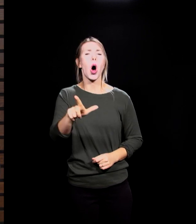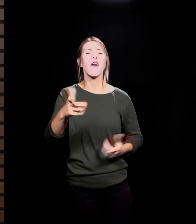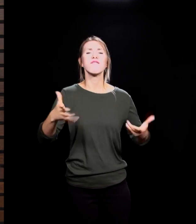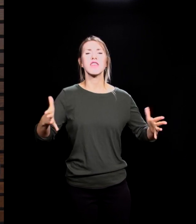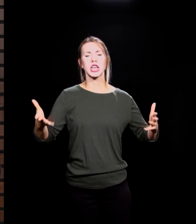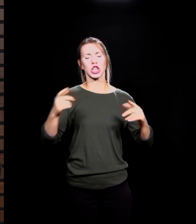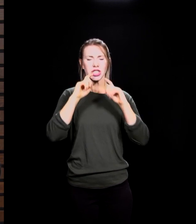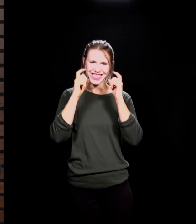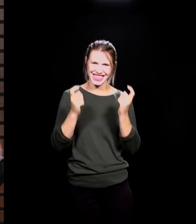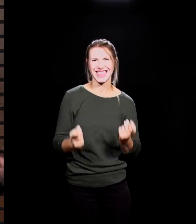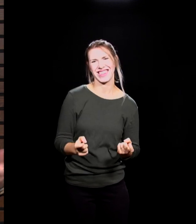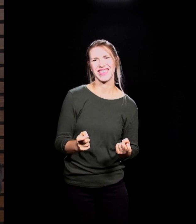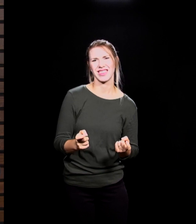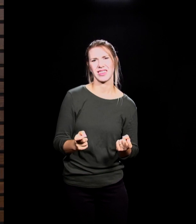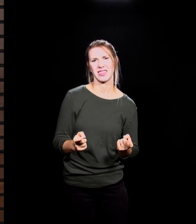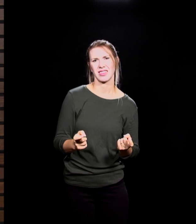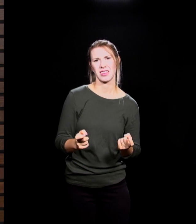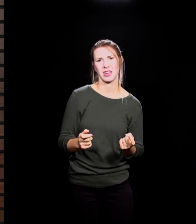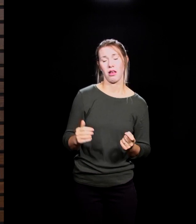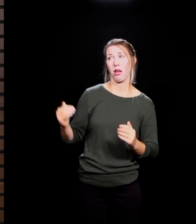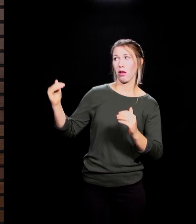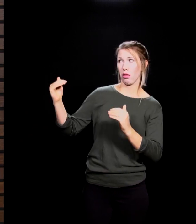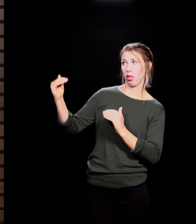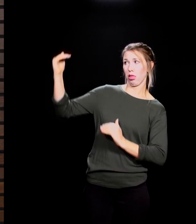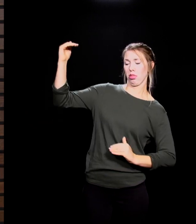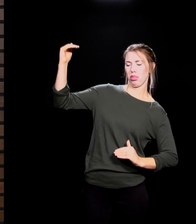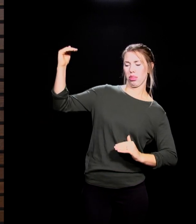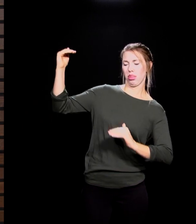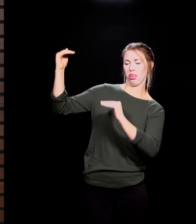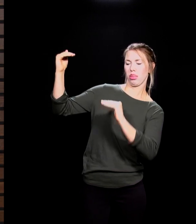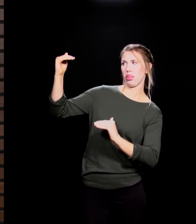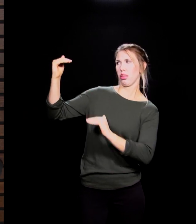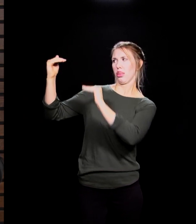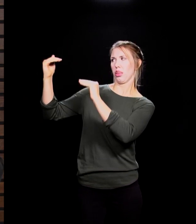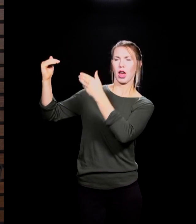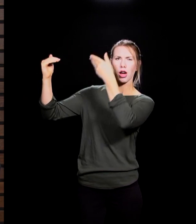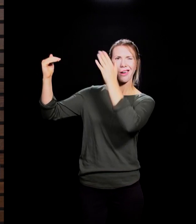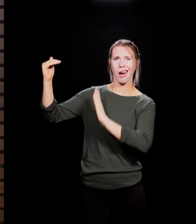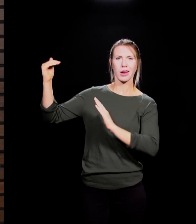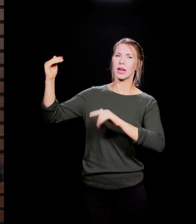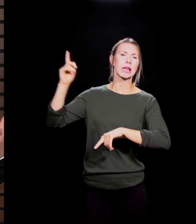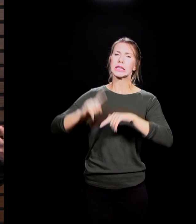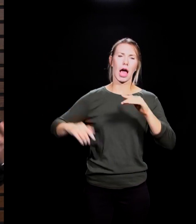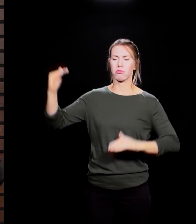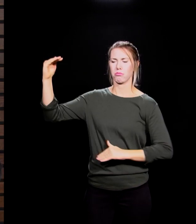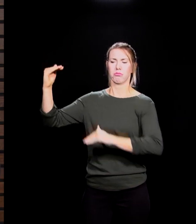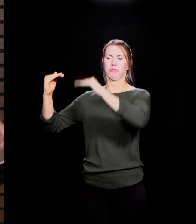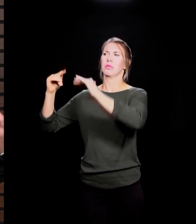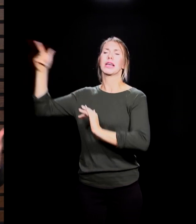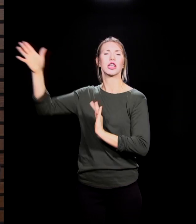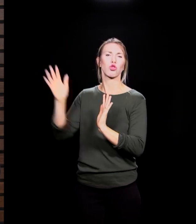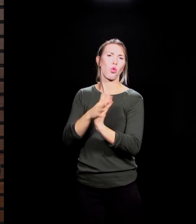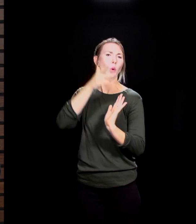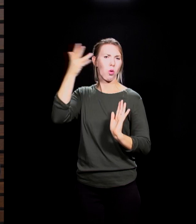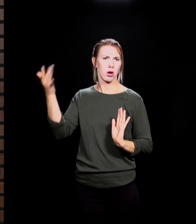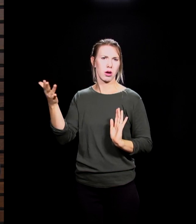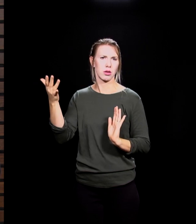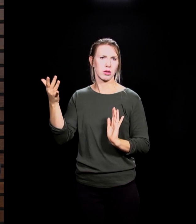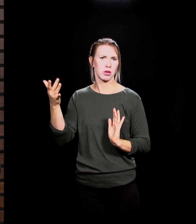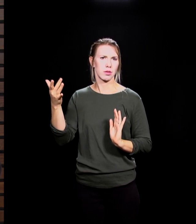God or we've fallen short of the glory of God. We default to this pattern, if not for Jesus. When